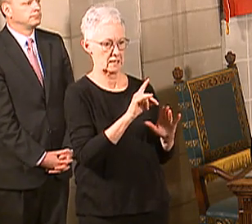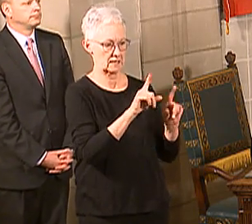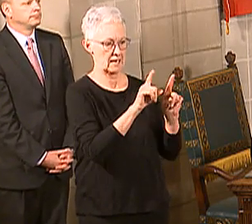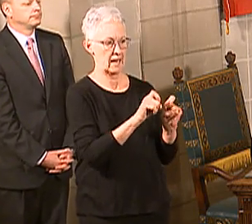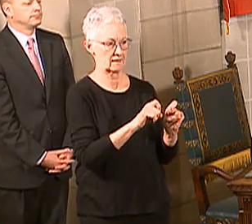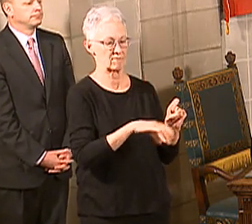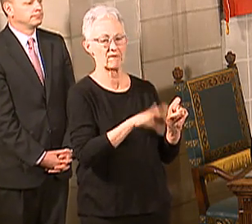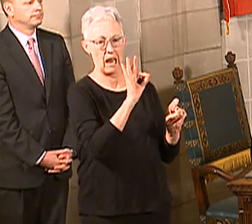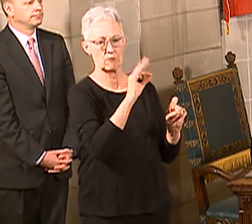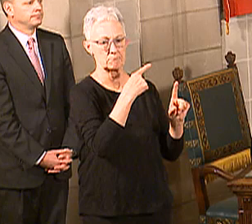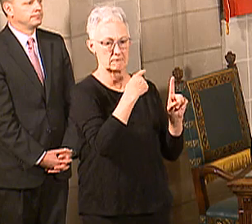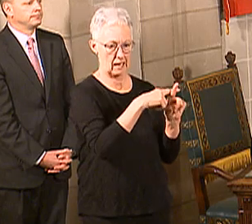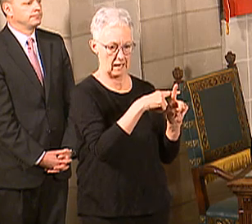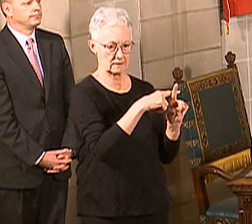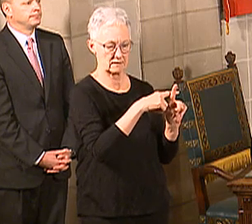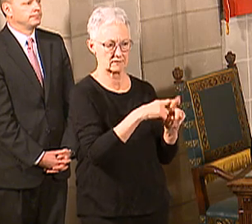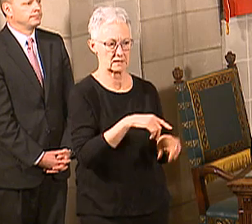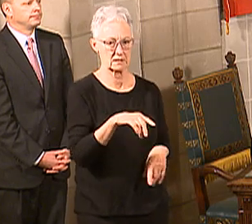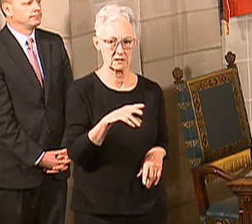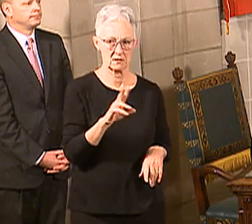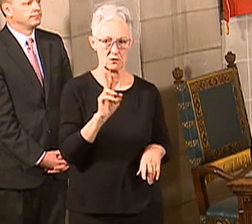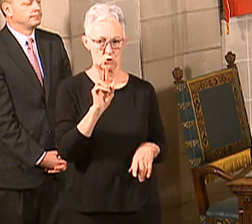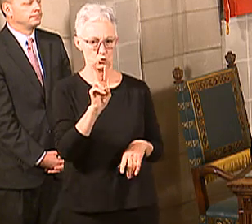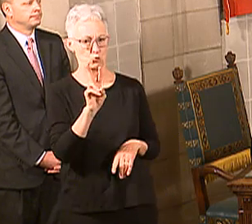Two under investigation in Norfolk.